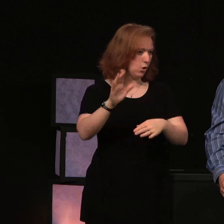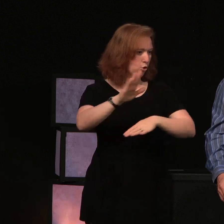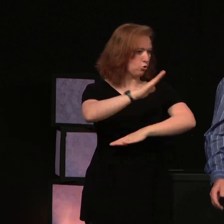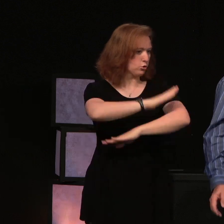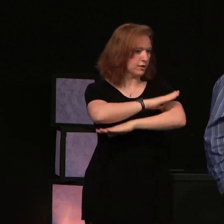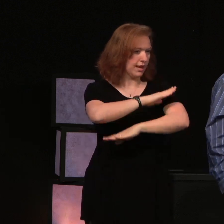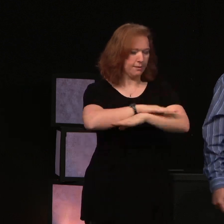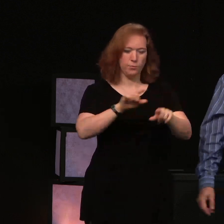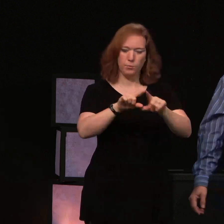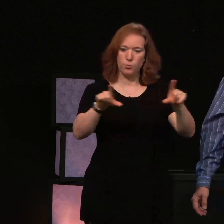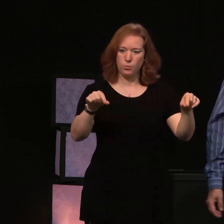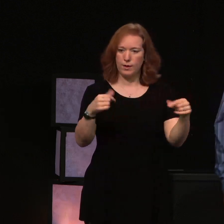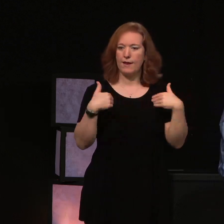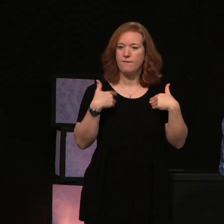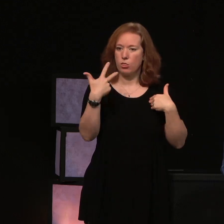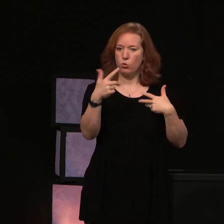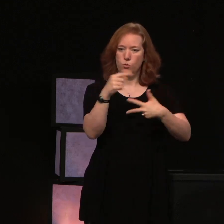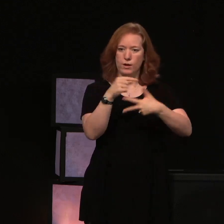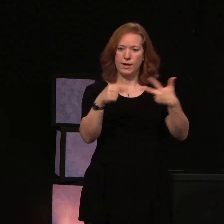Should be three verses on there.